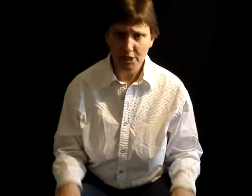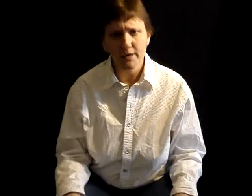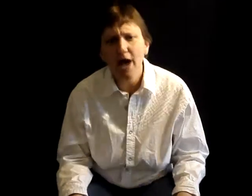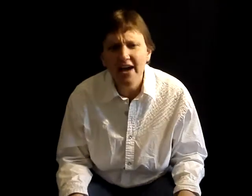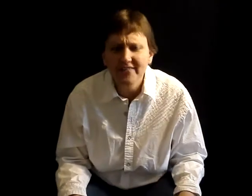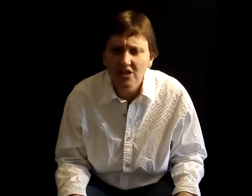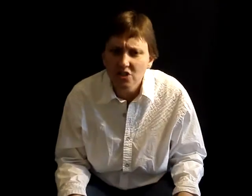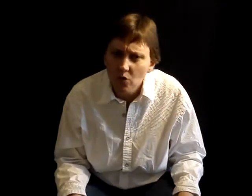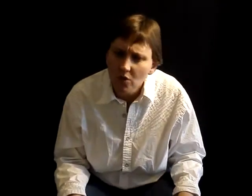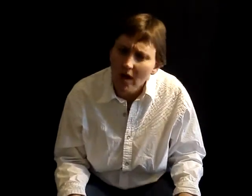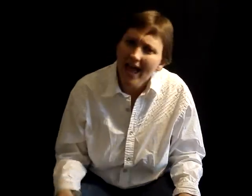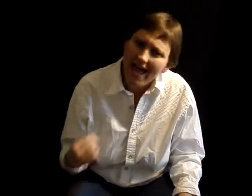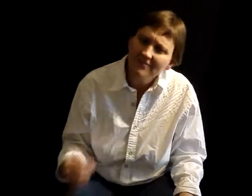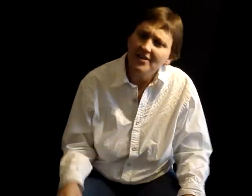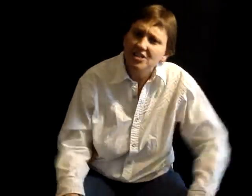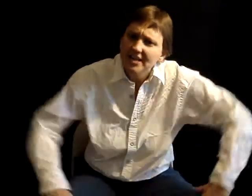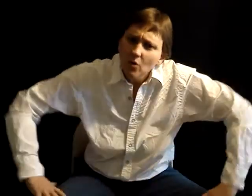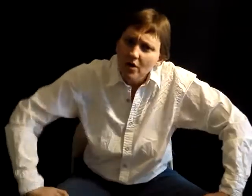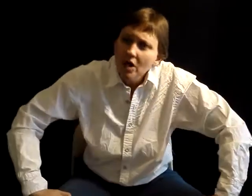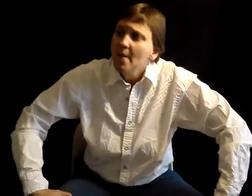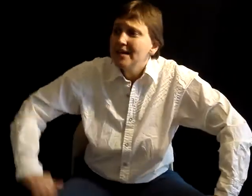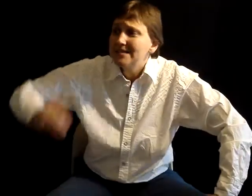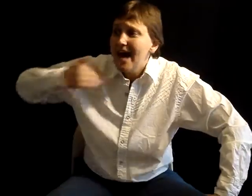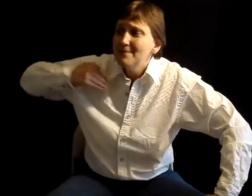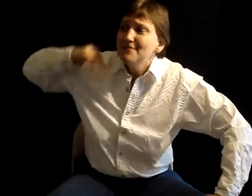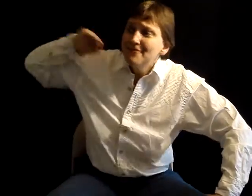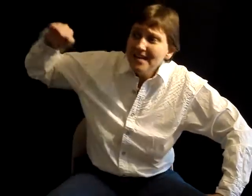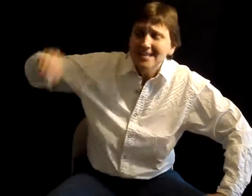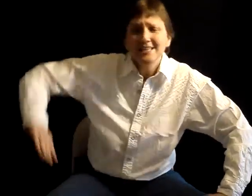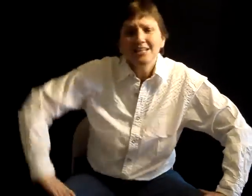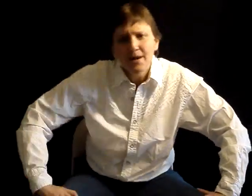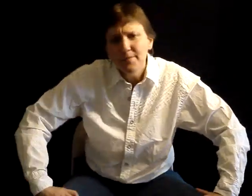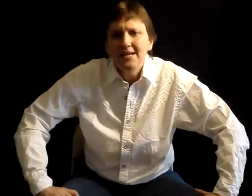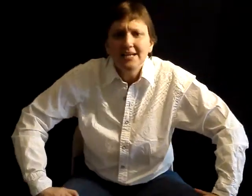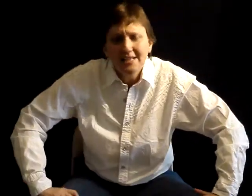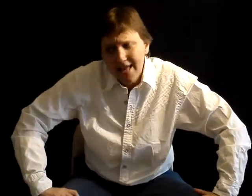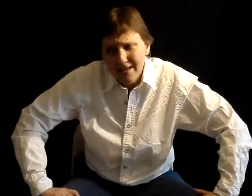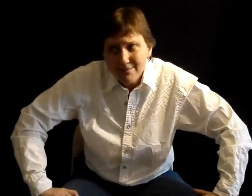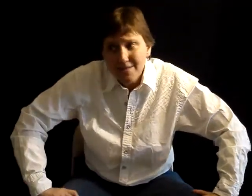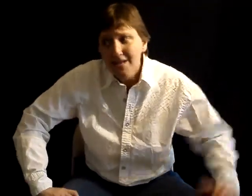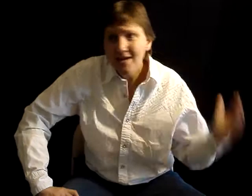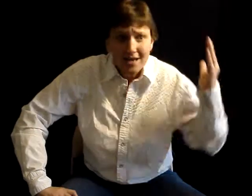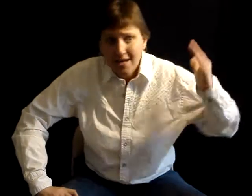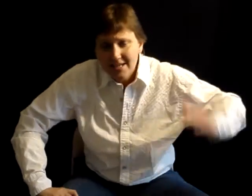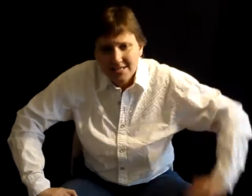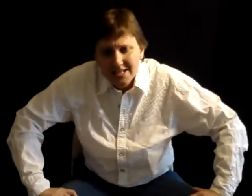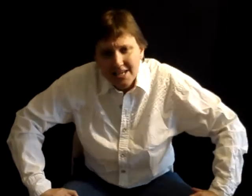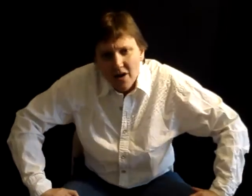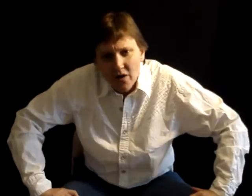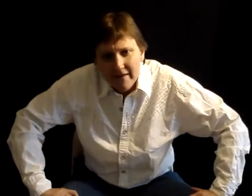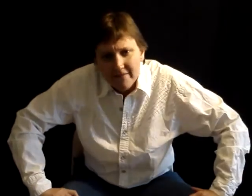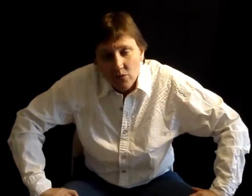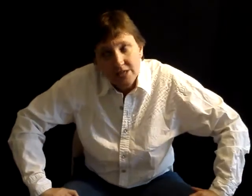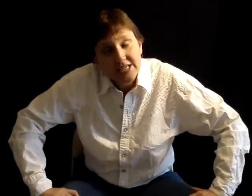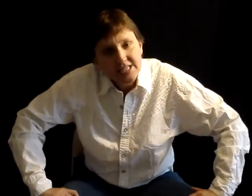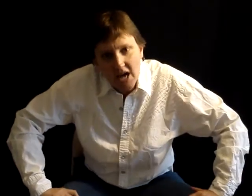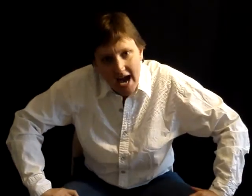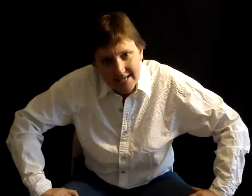to get my affairs in order while I had affairs to get in order because I'm defending the company he claims he's the CEO of, which he's not.